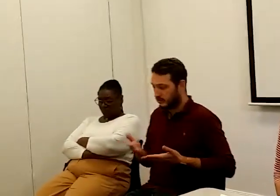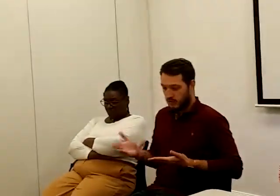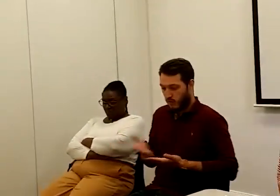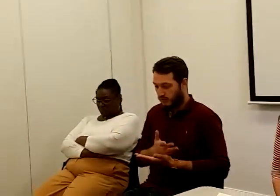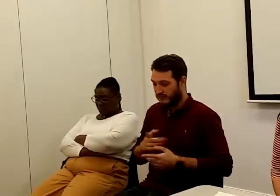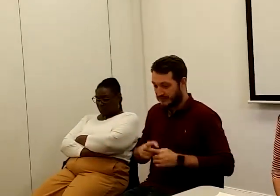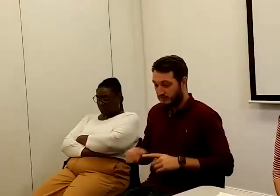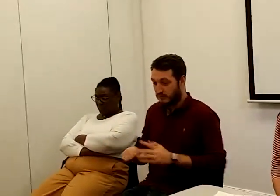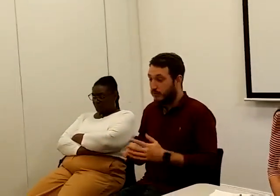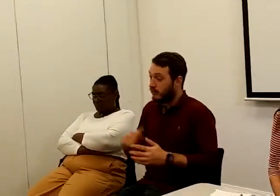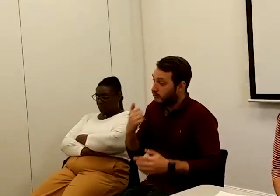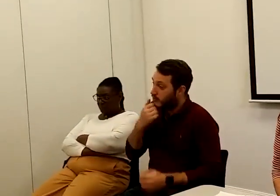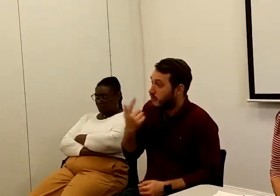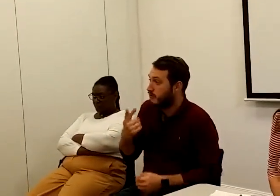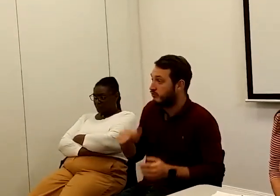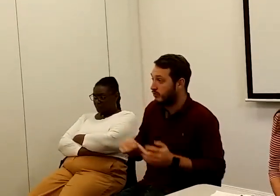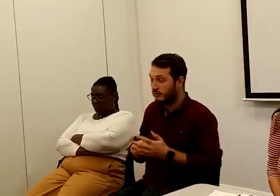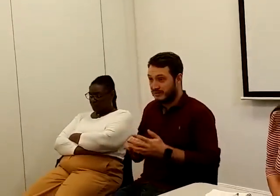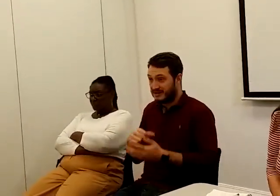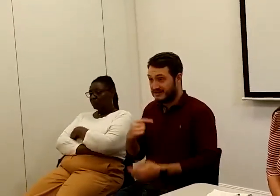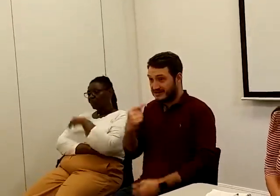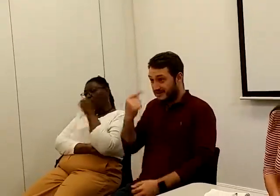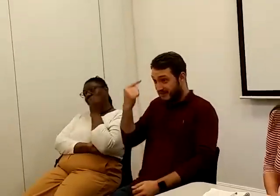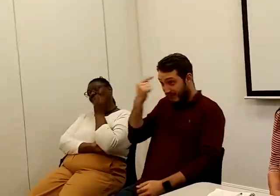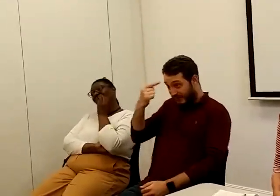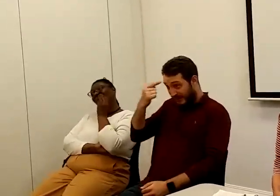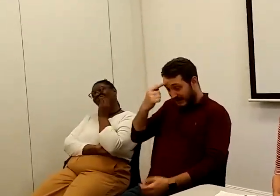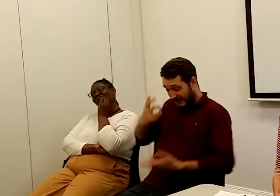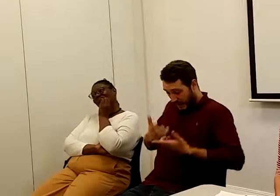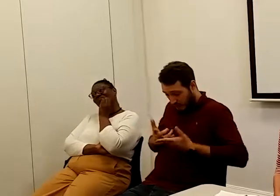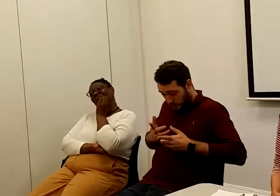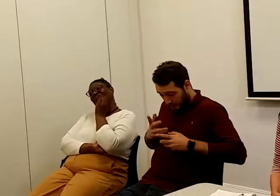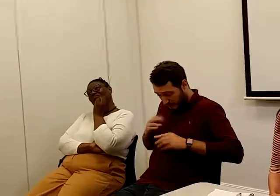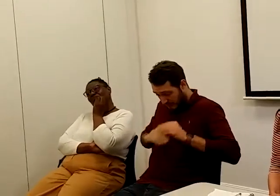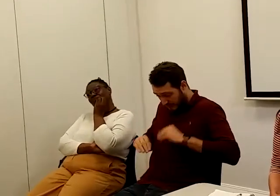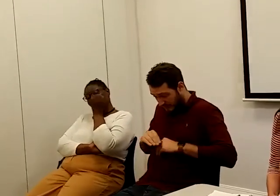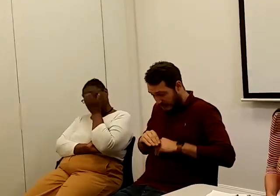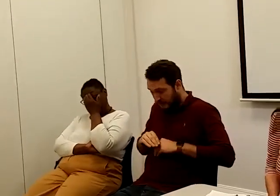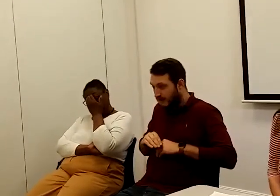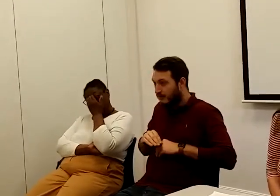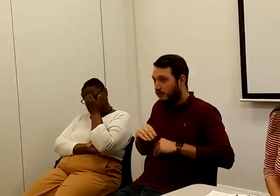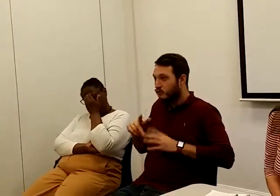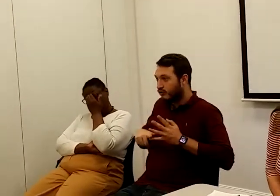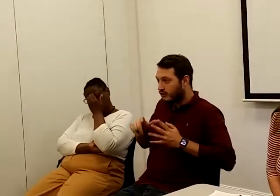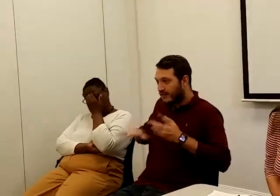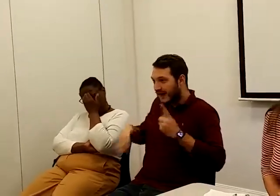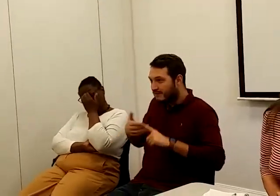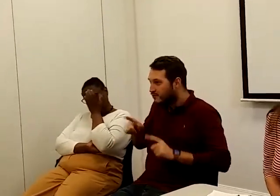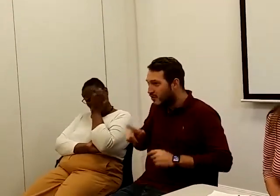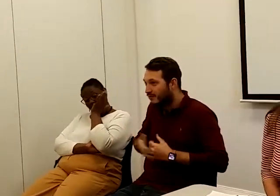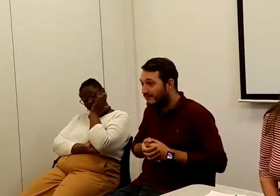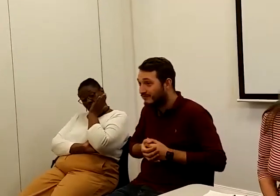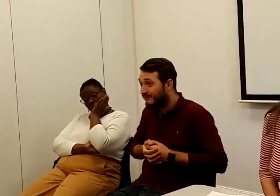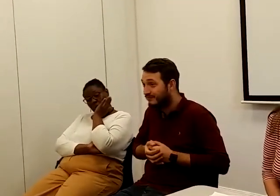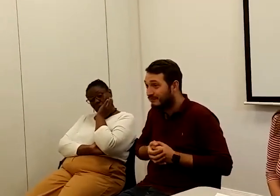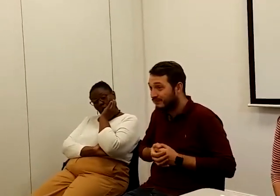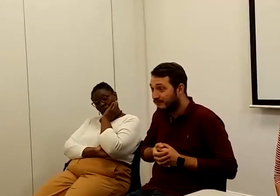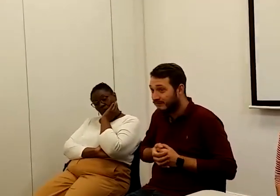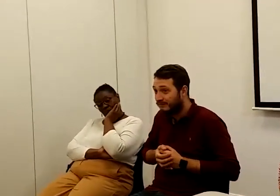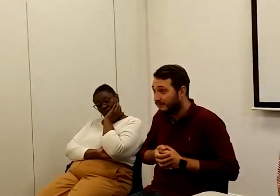the problem is the thinking behind it and what it's designed to do. And I think, you know, it's